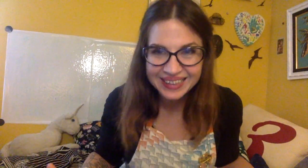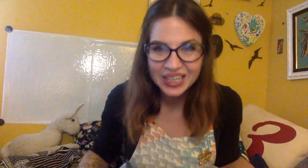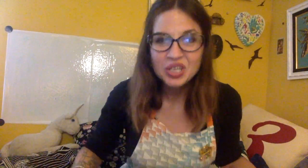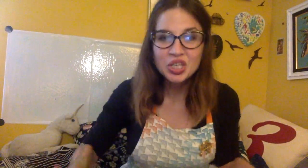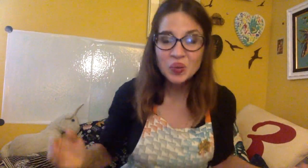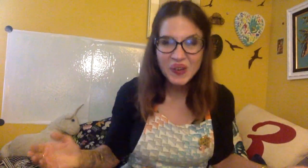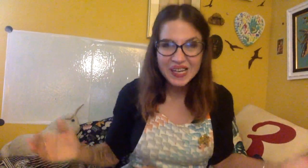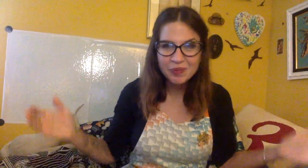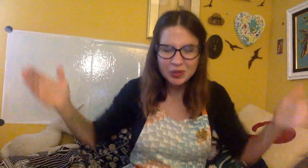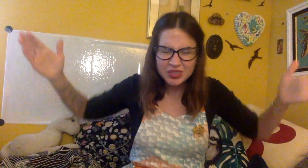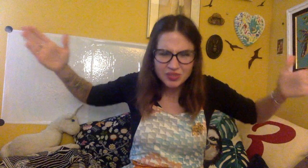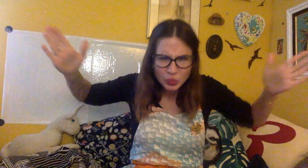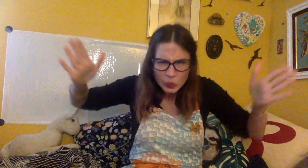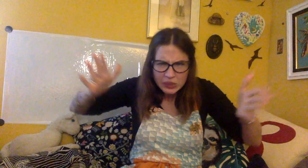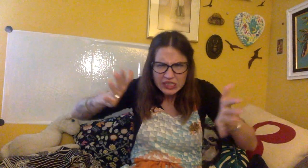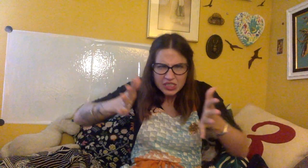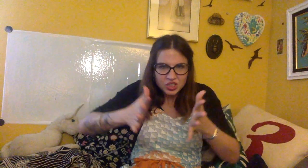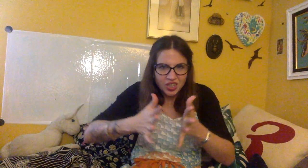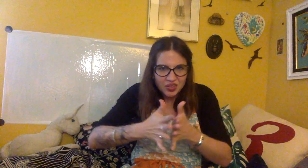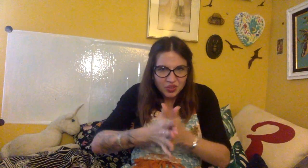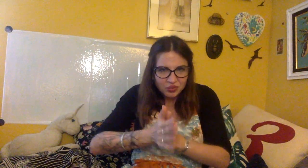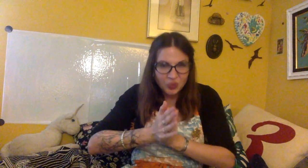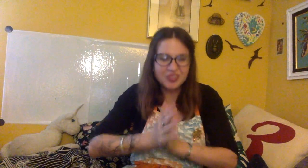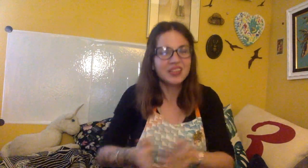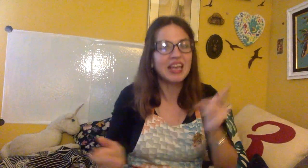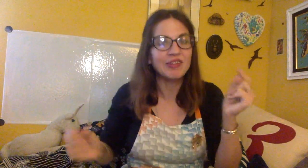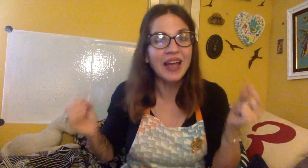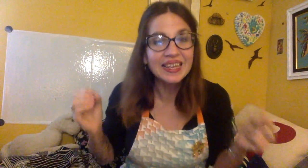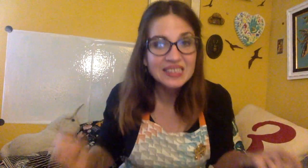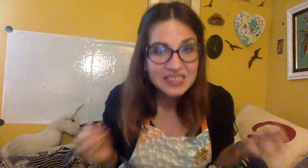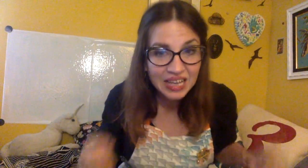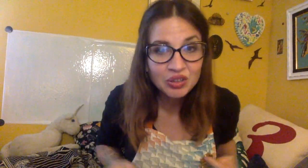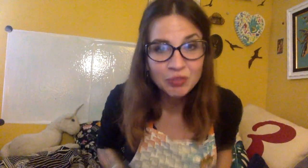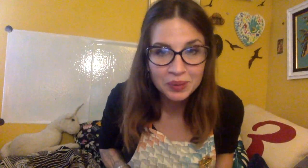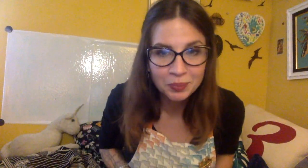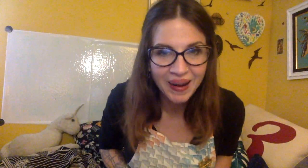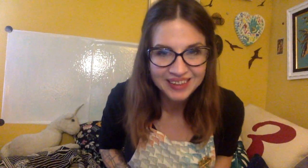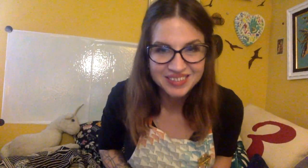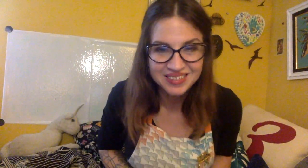You are able to squish all those words together. I can tell you've been practicing.